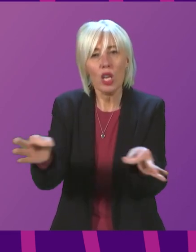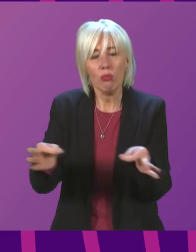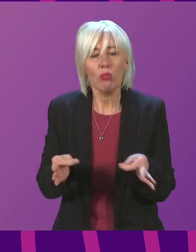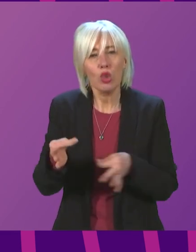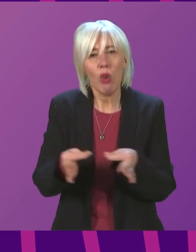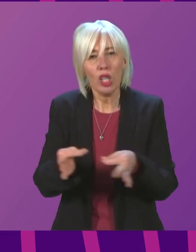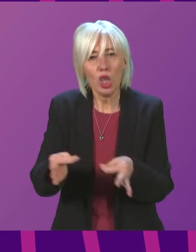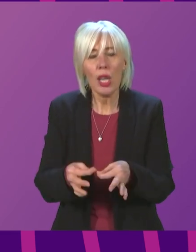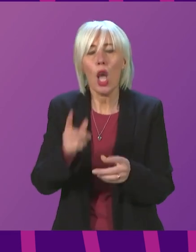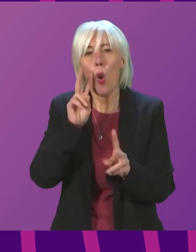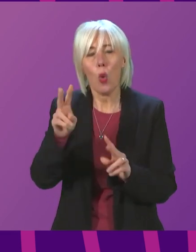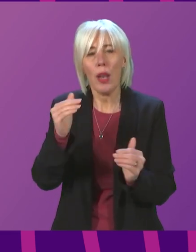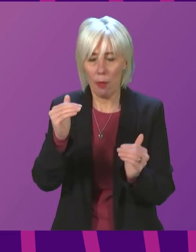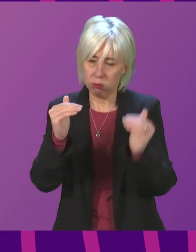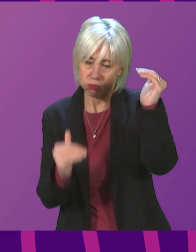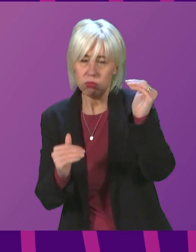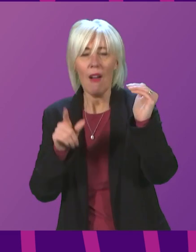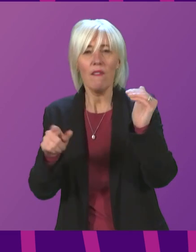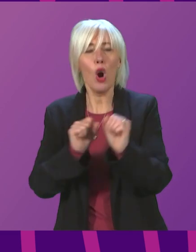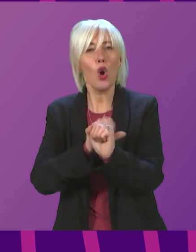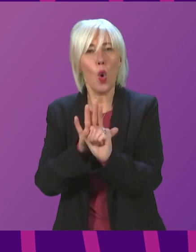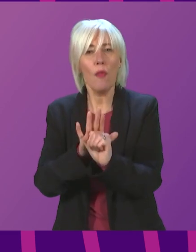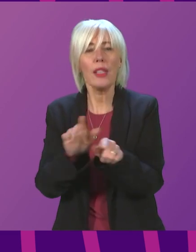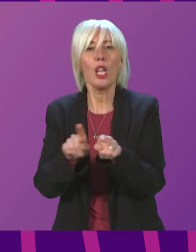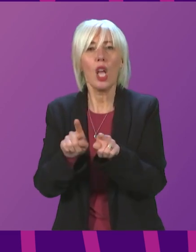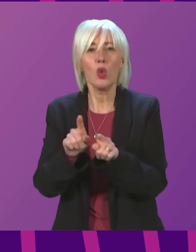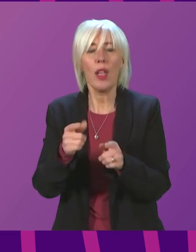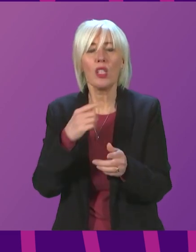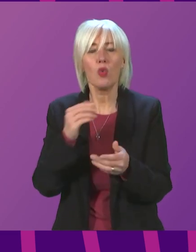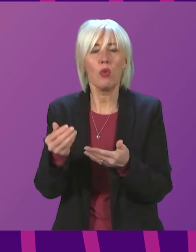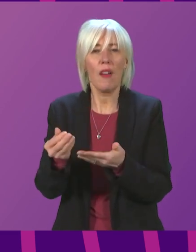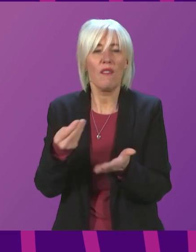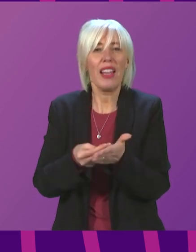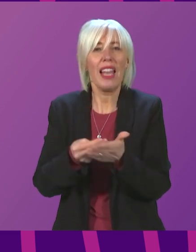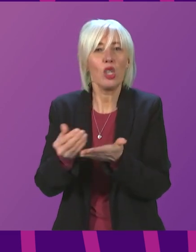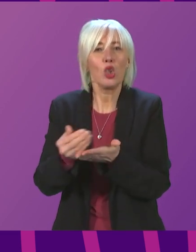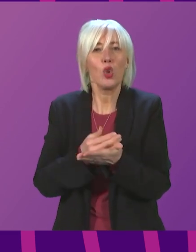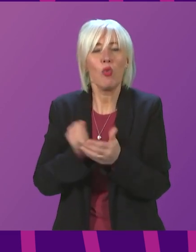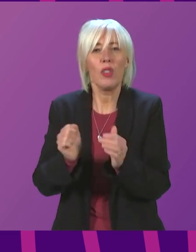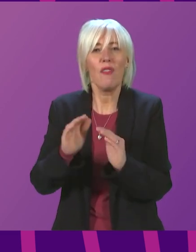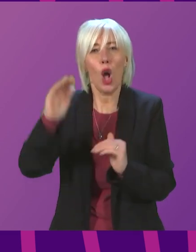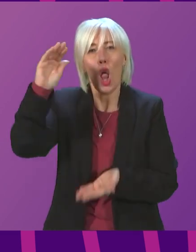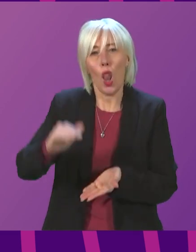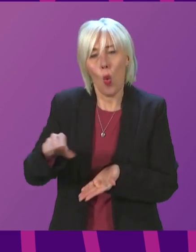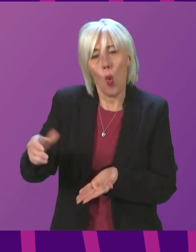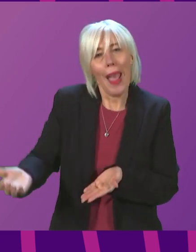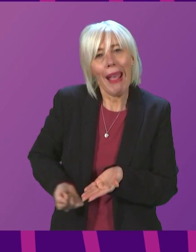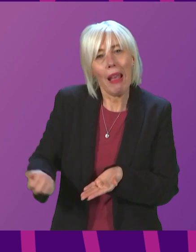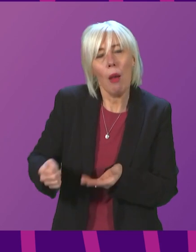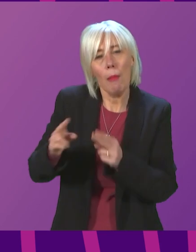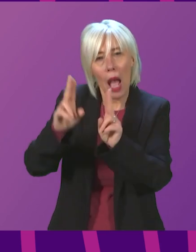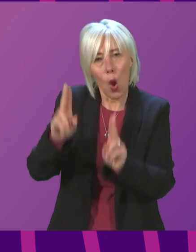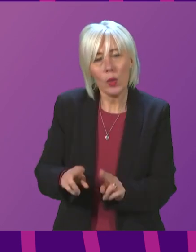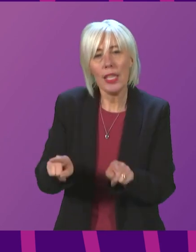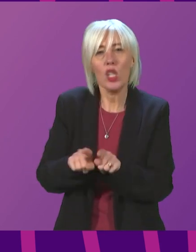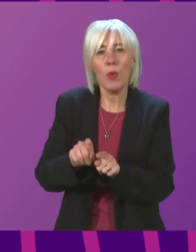inequalities that have been exacerbated by COVID. That includes work to increase financial security for low-income households. This financial year, we're providing